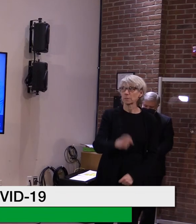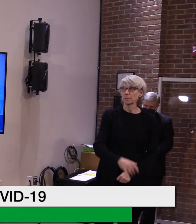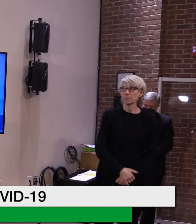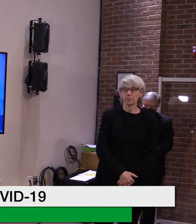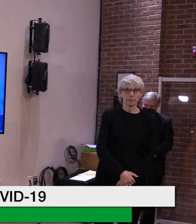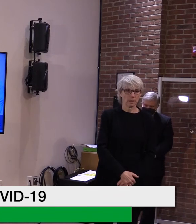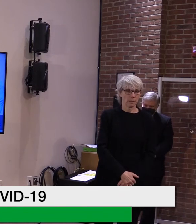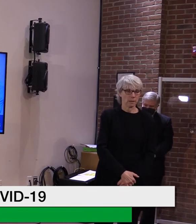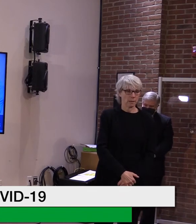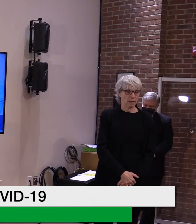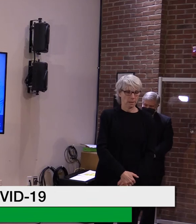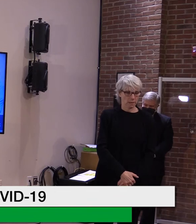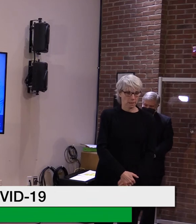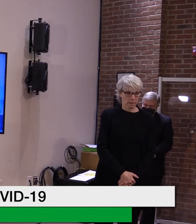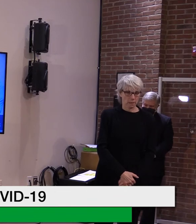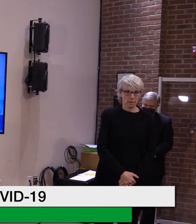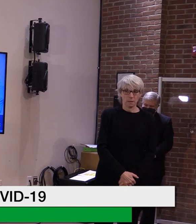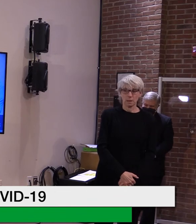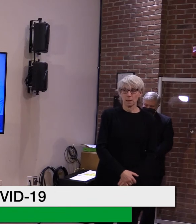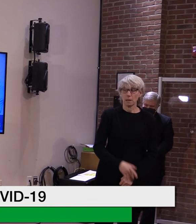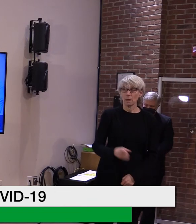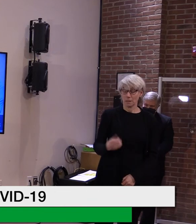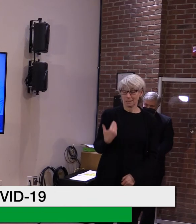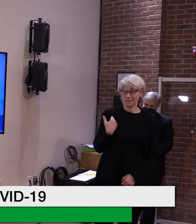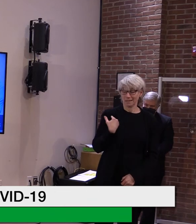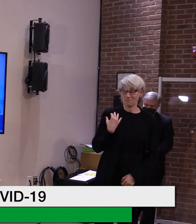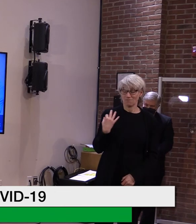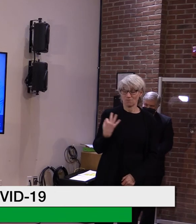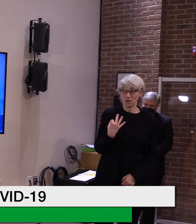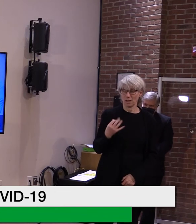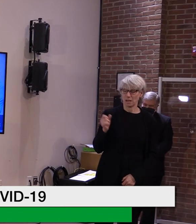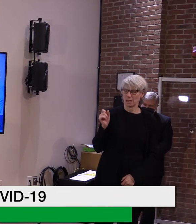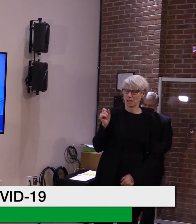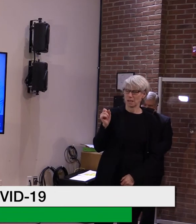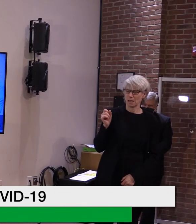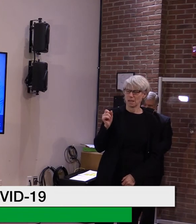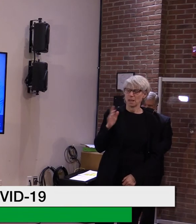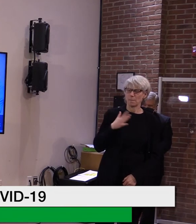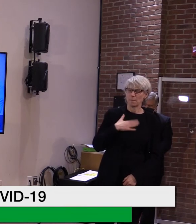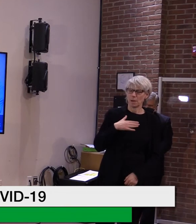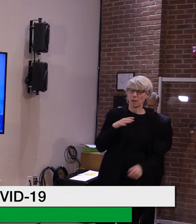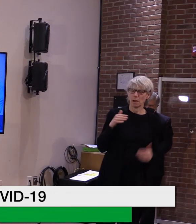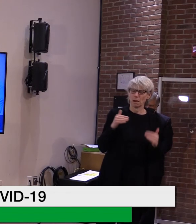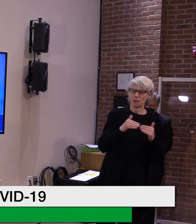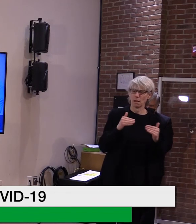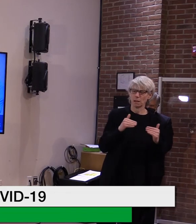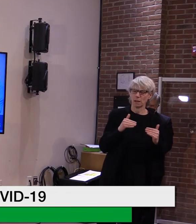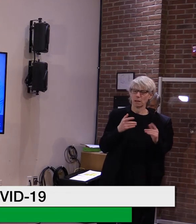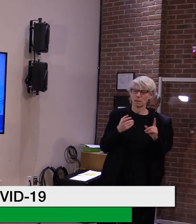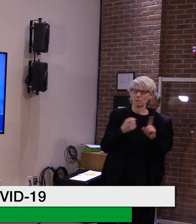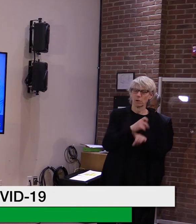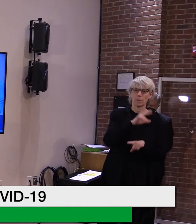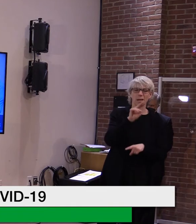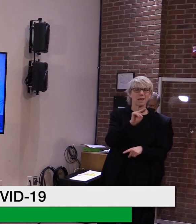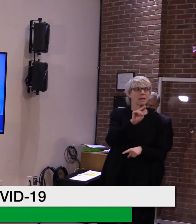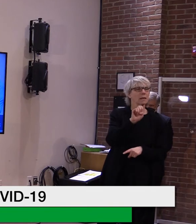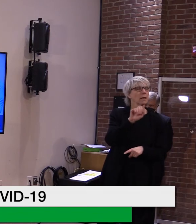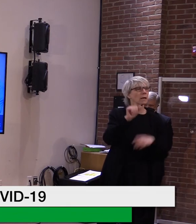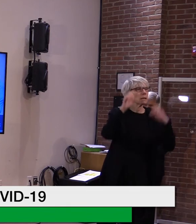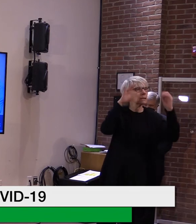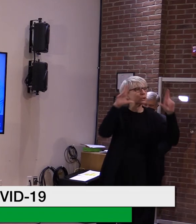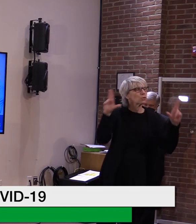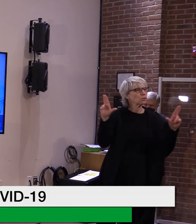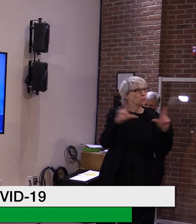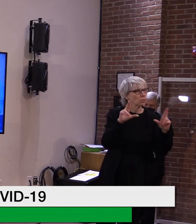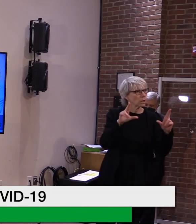I'm following up on my question from Friday. Governor, my colleague, Olivia asked the NEA and a superintendent yesterday, whether they would be back to